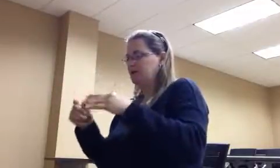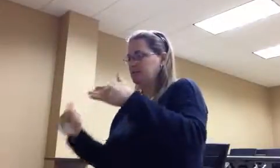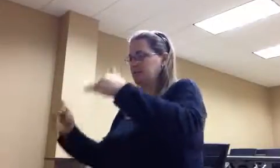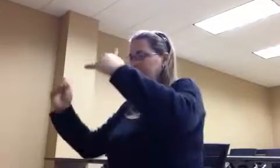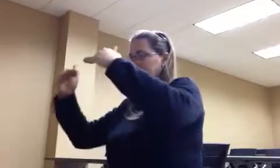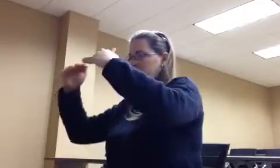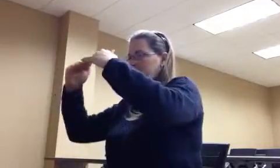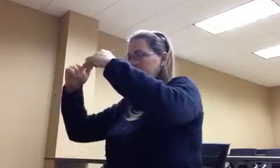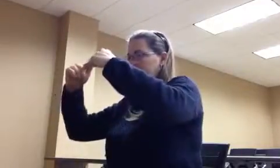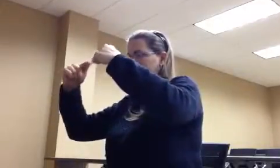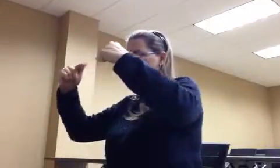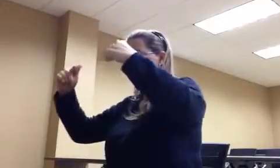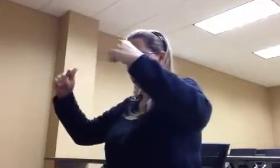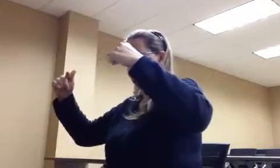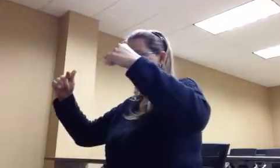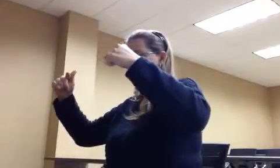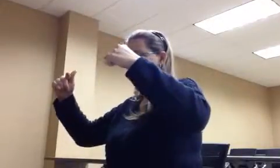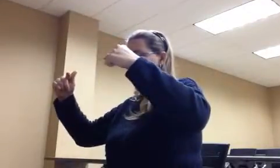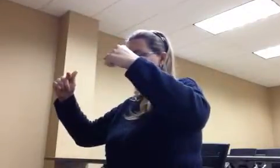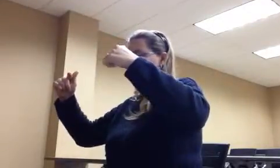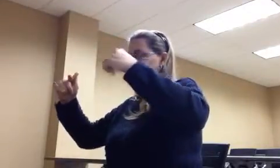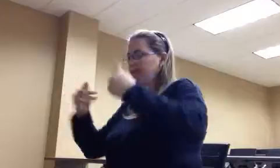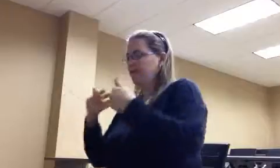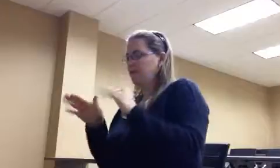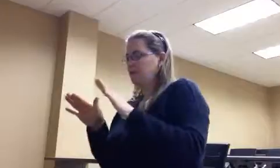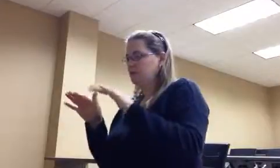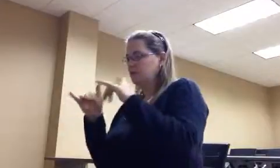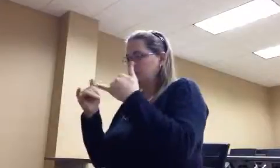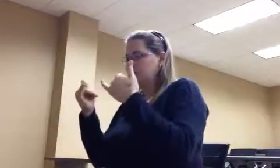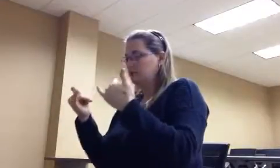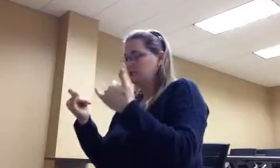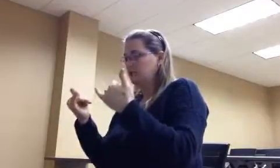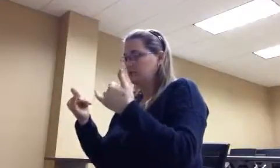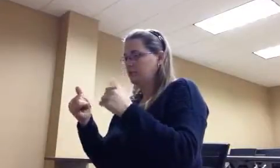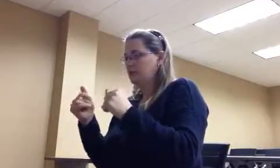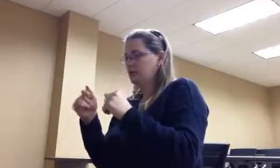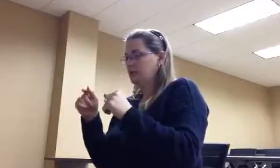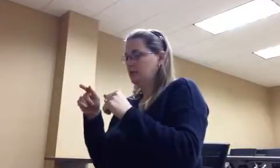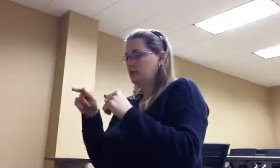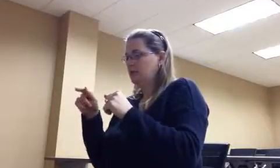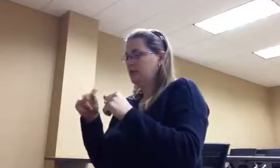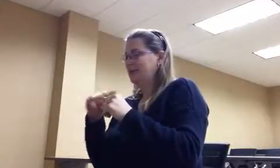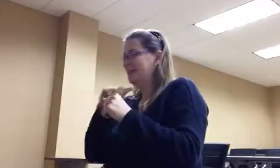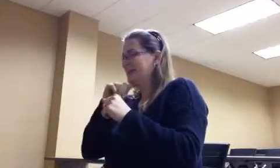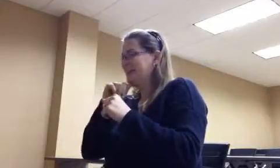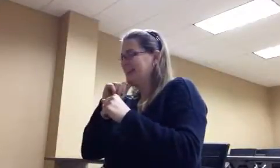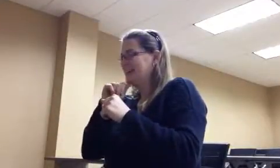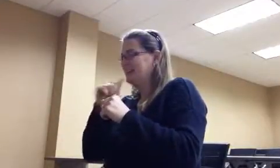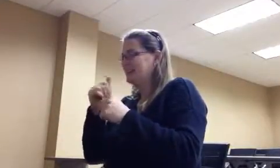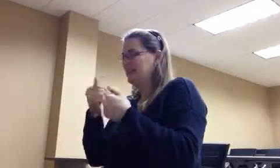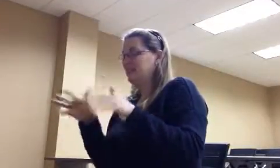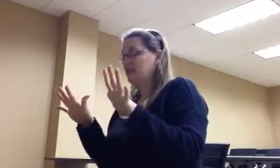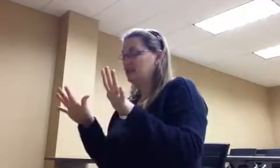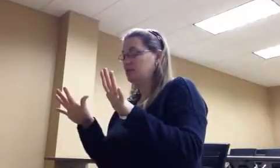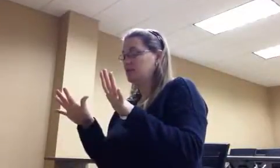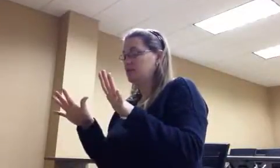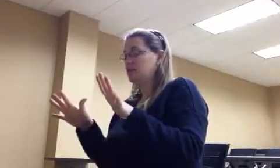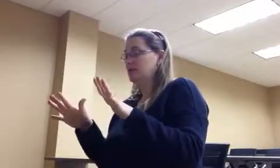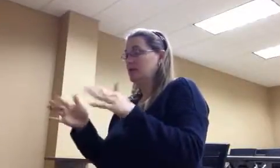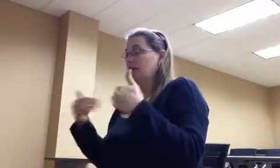right here, that is incomplete, and you will get a zero. So make sure you